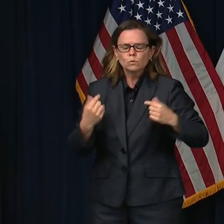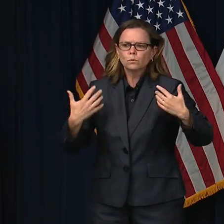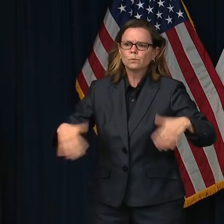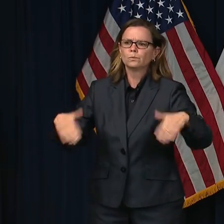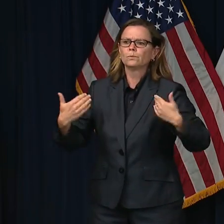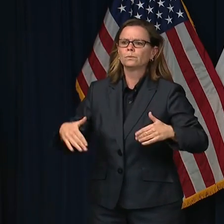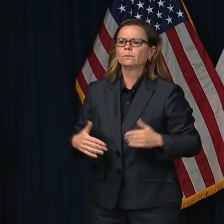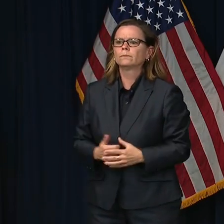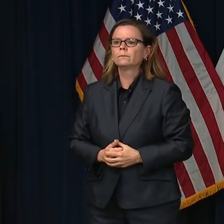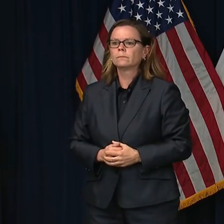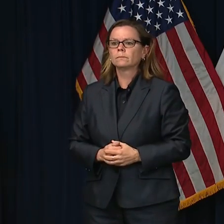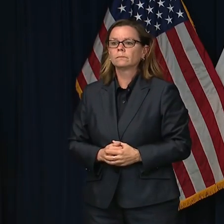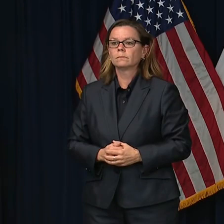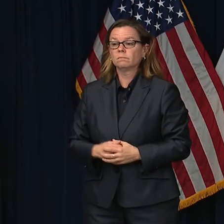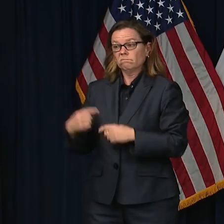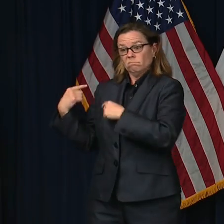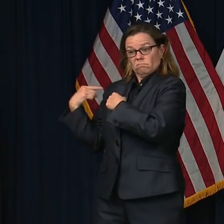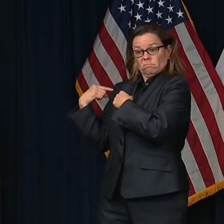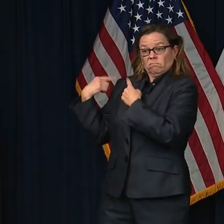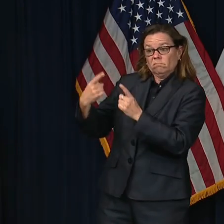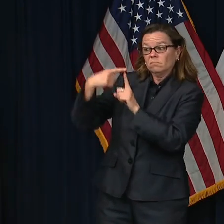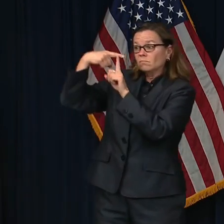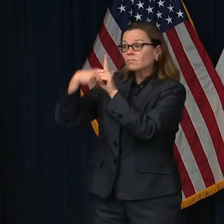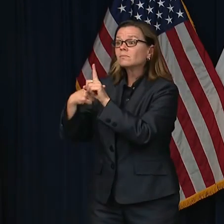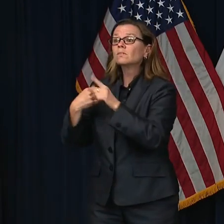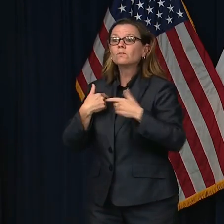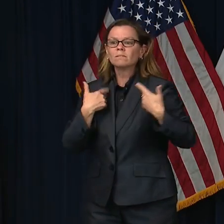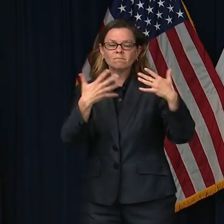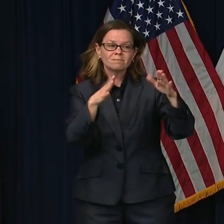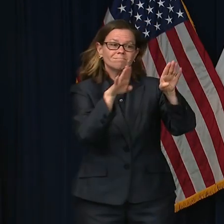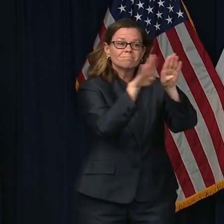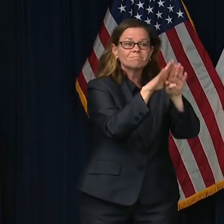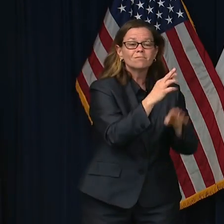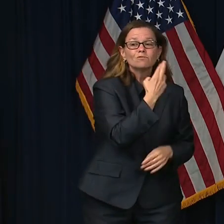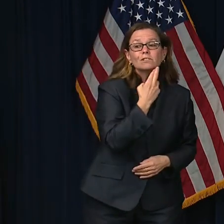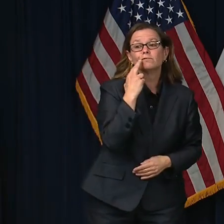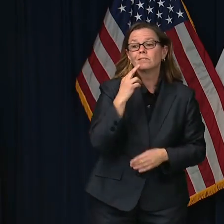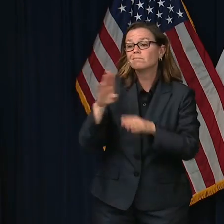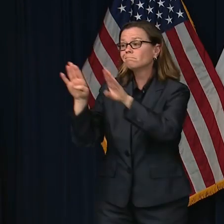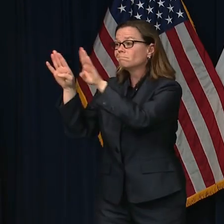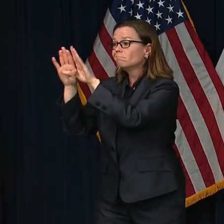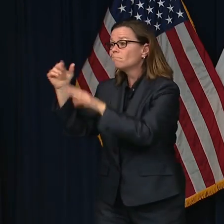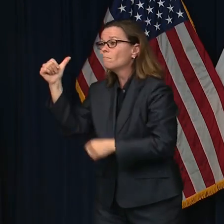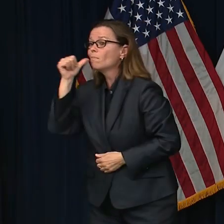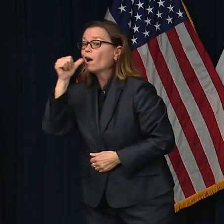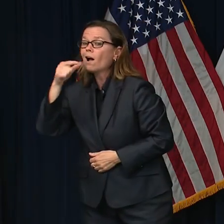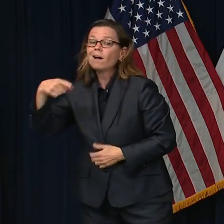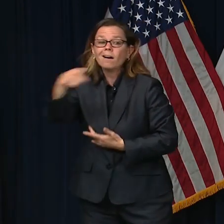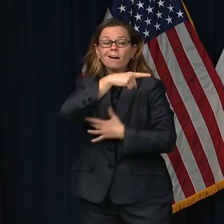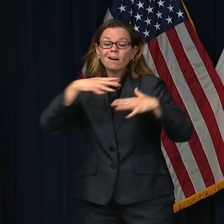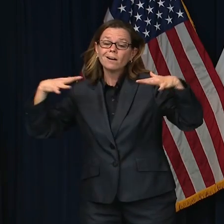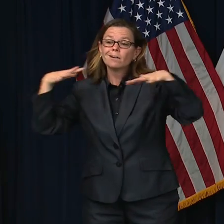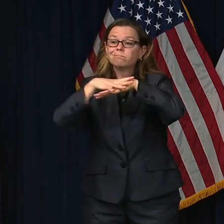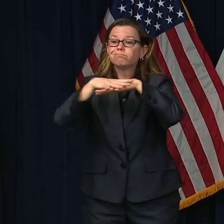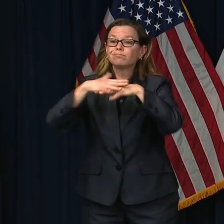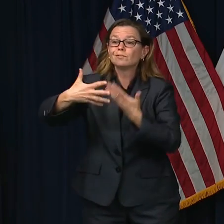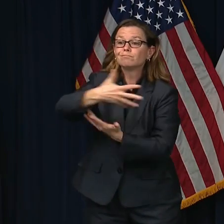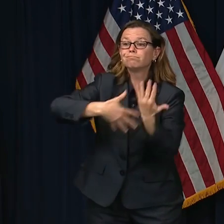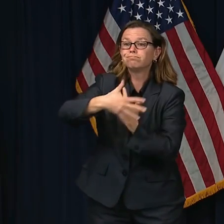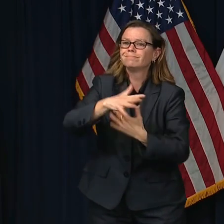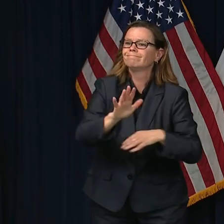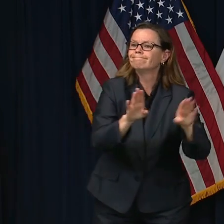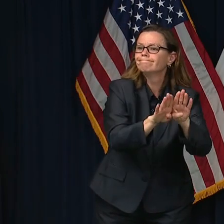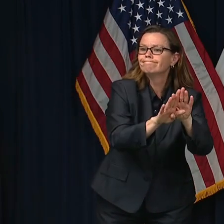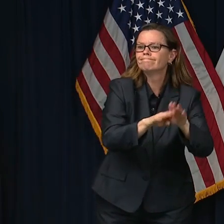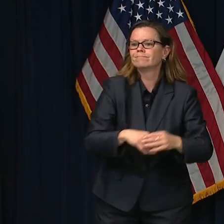our restaurants and bars and limit large gatherings. We took schools to remote learning. We